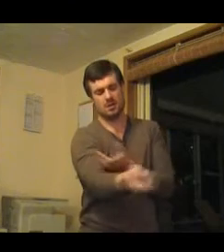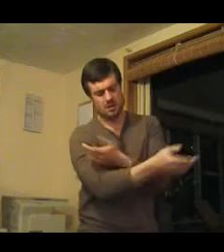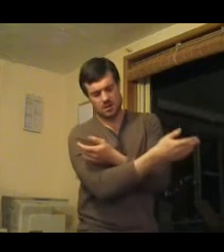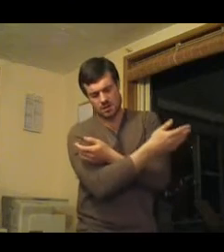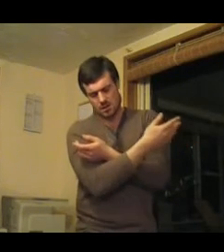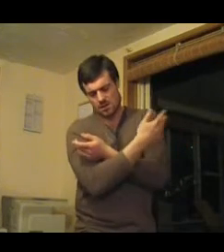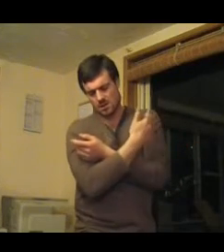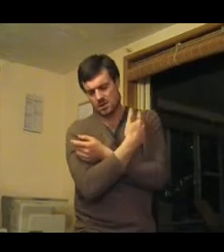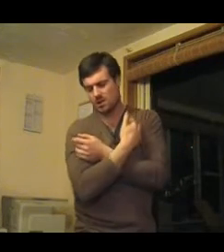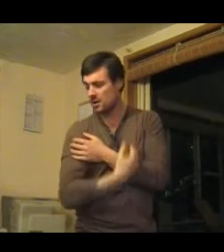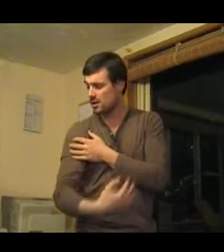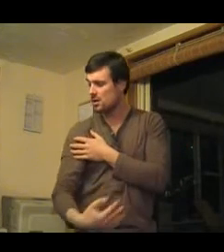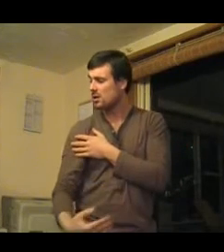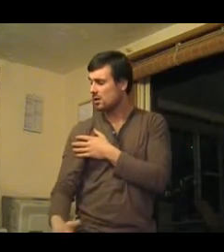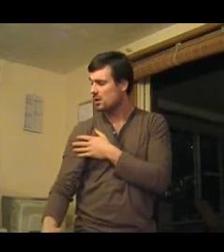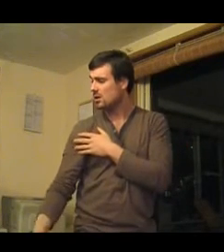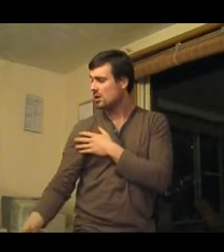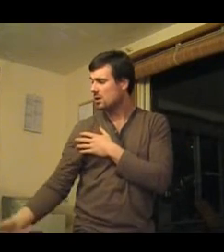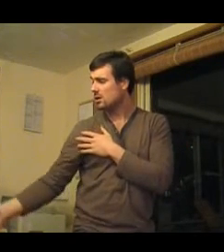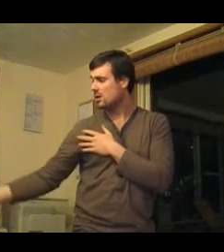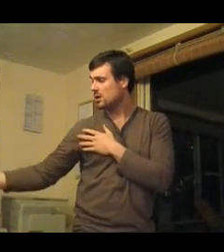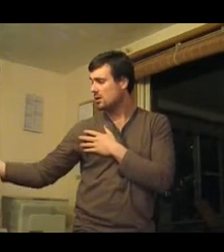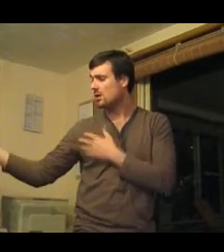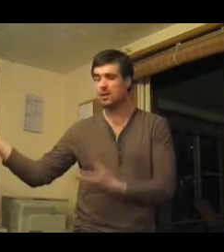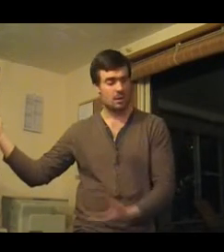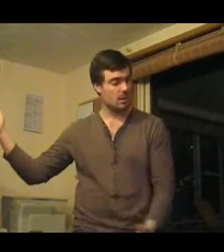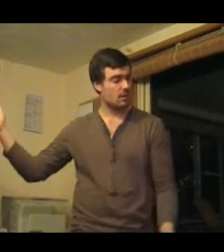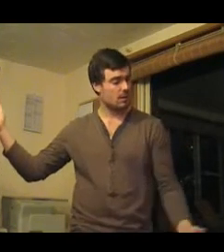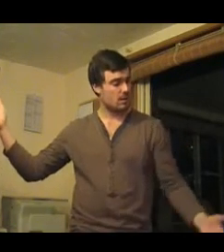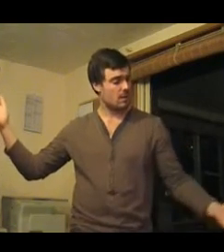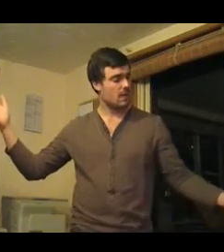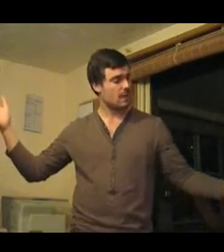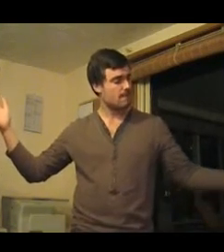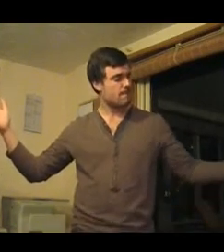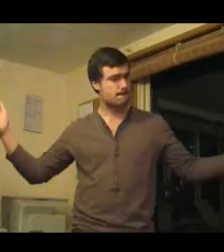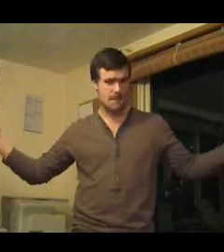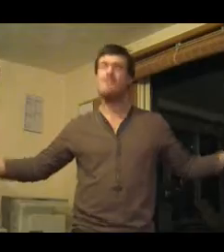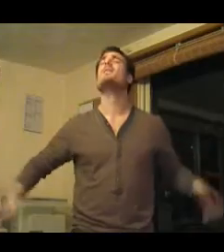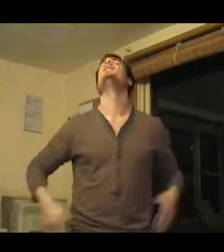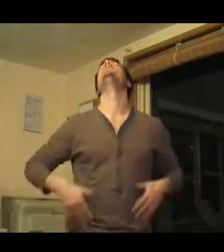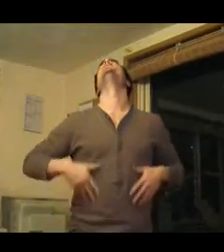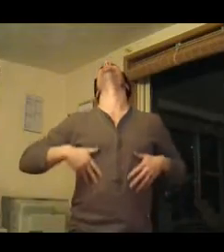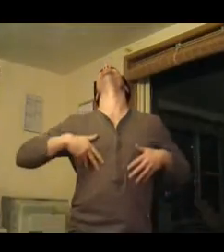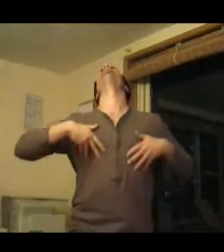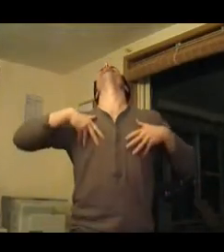Your Arms Straight Into Feel You